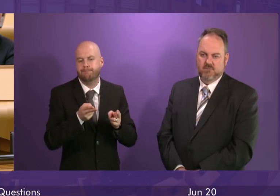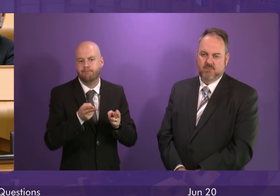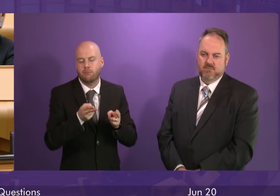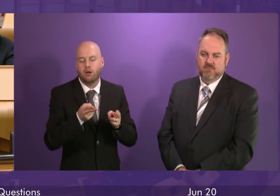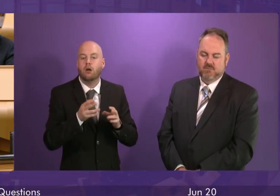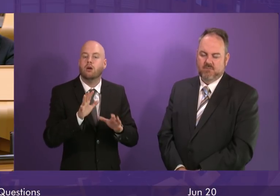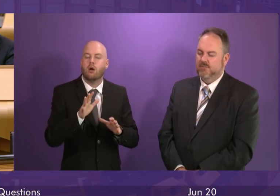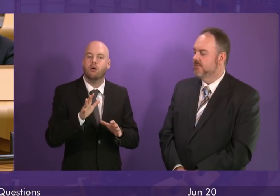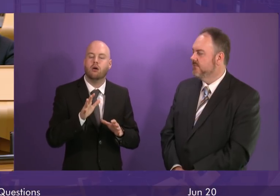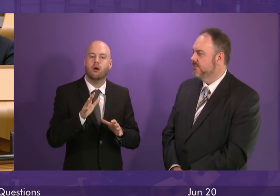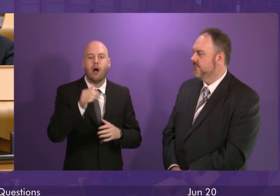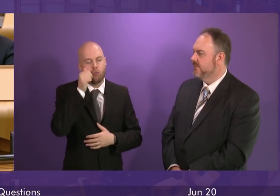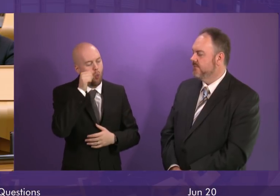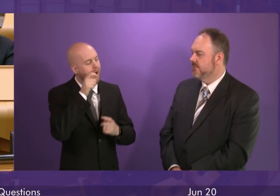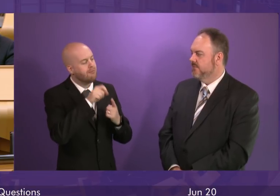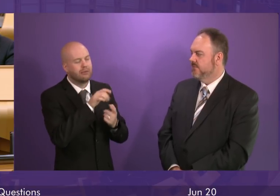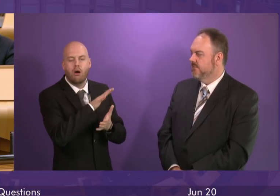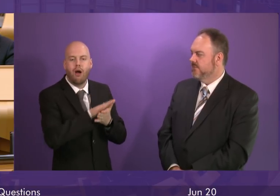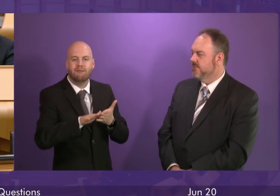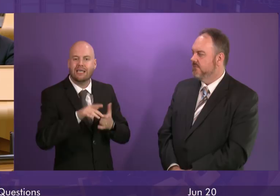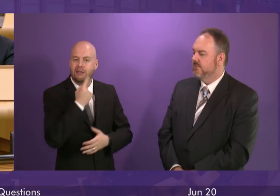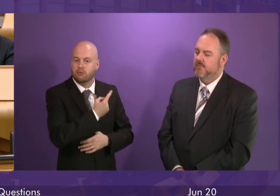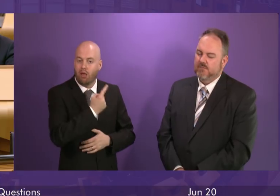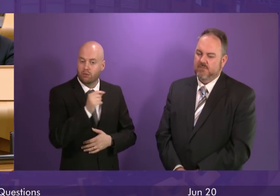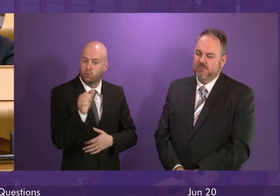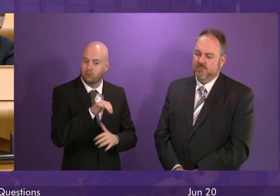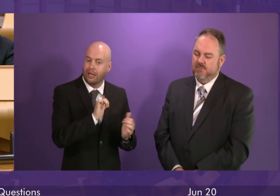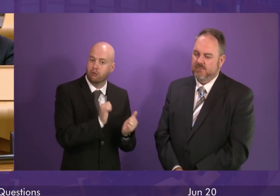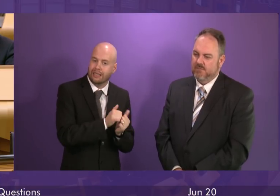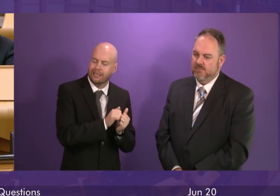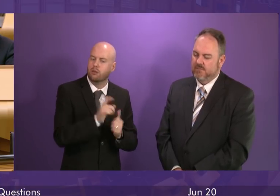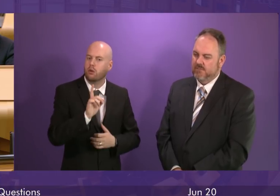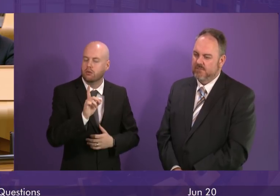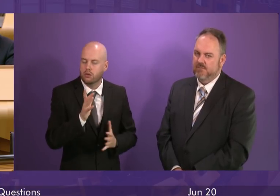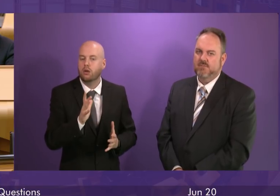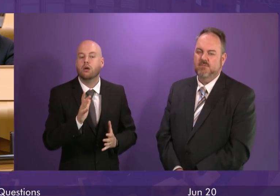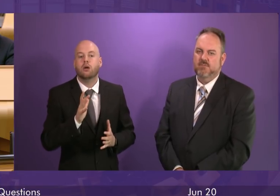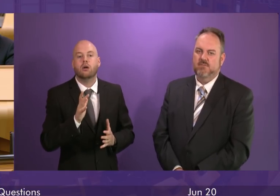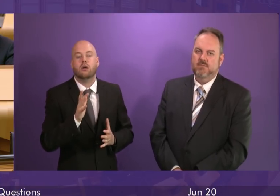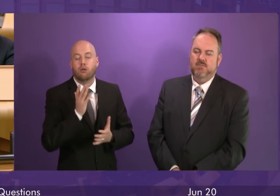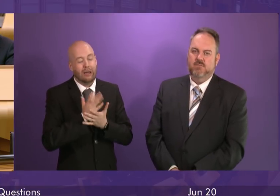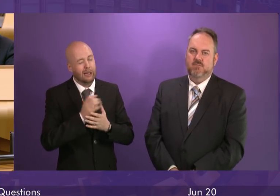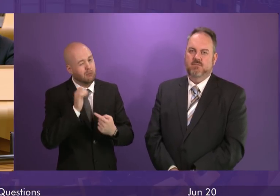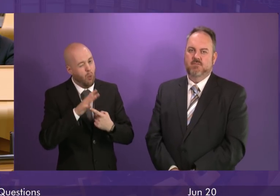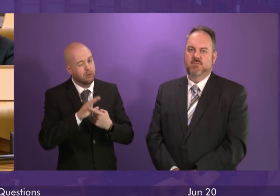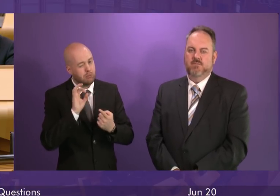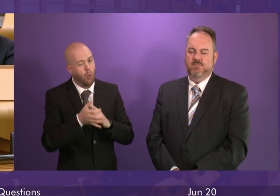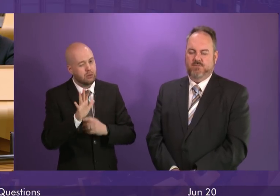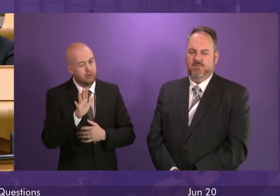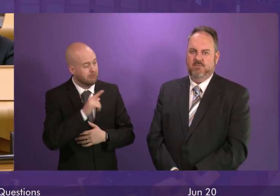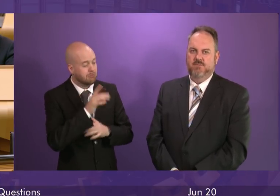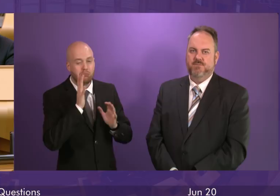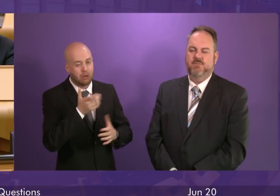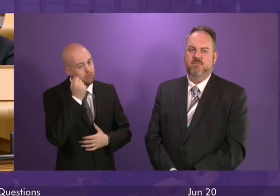moment ago and I know this is one that Patrick Harvey will agree with but it is one that is essential and it is essential that it is understood